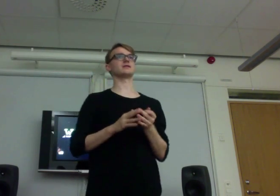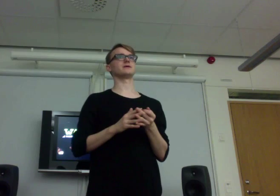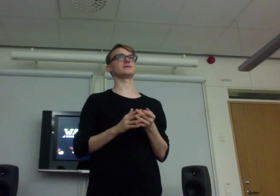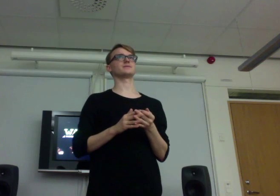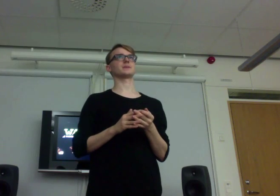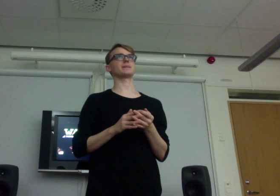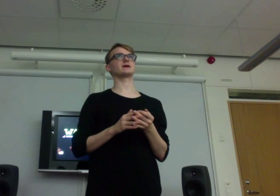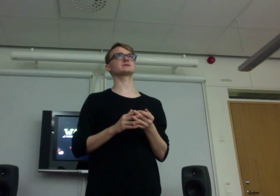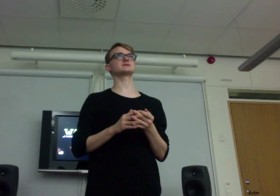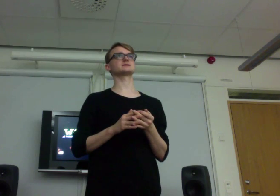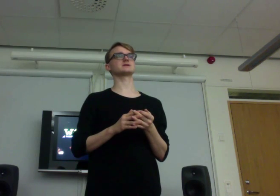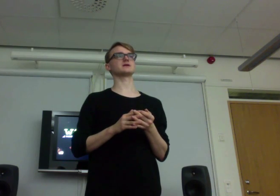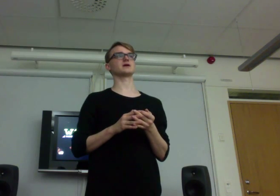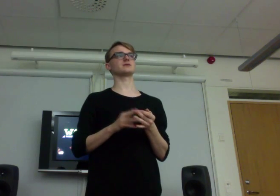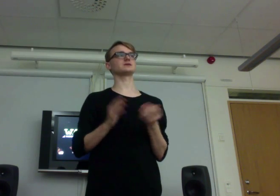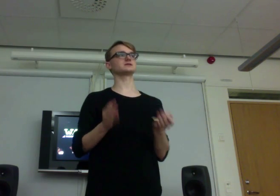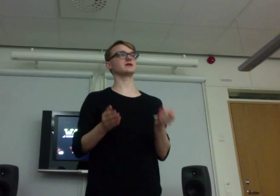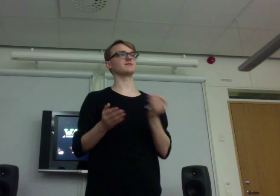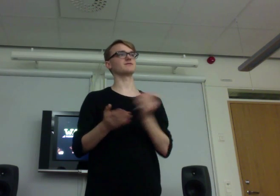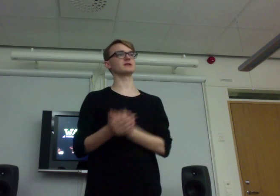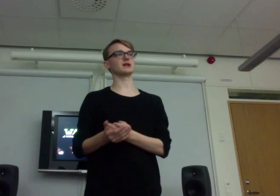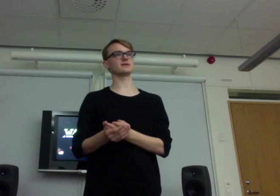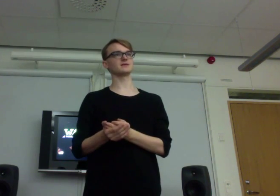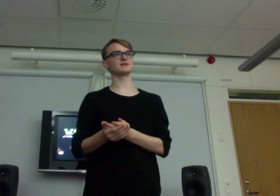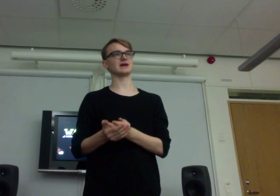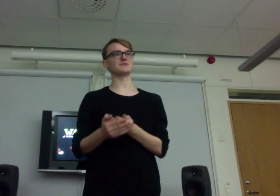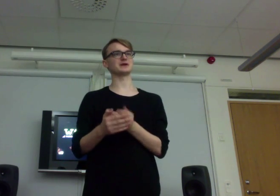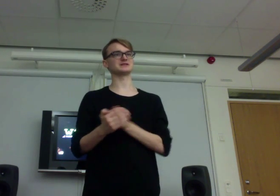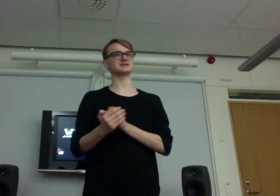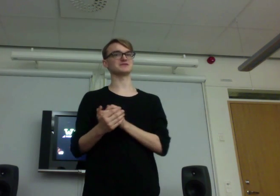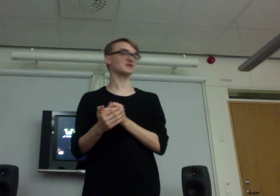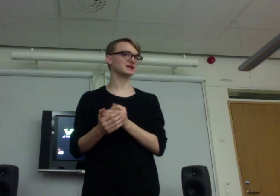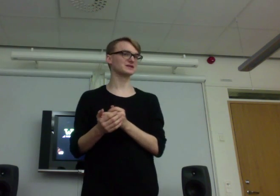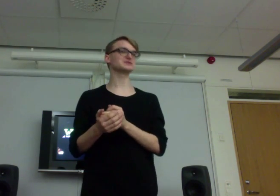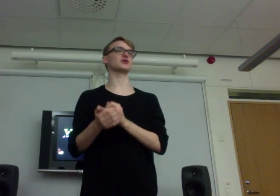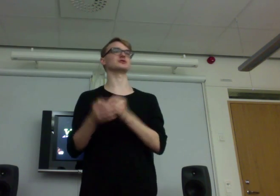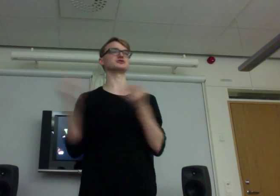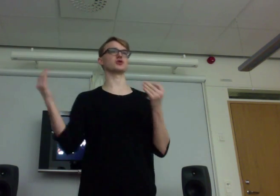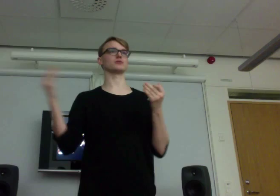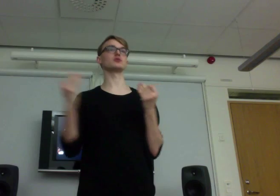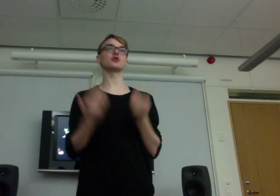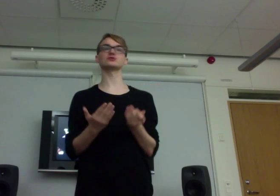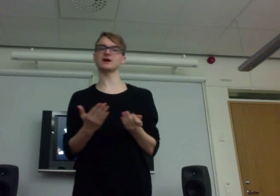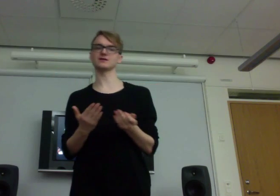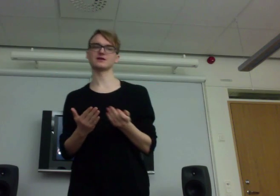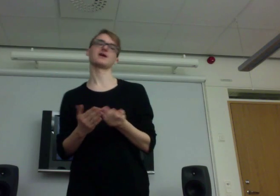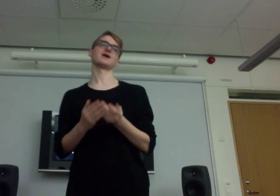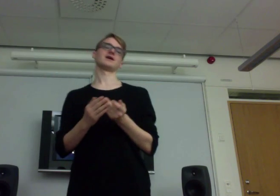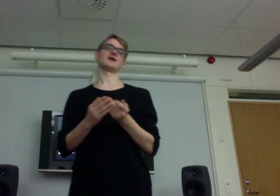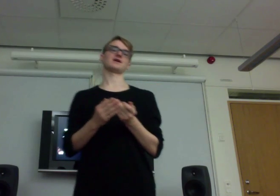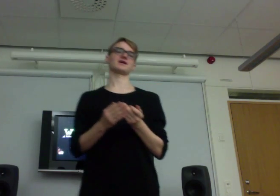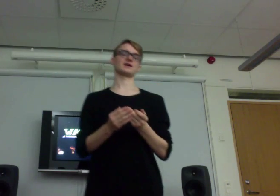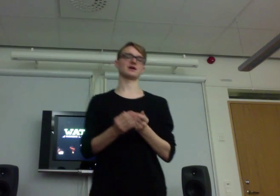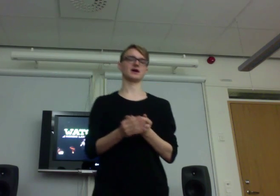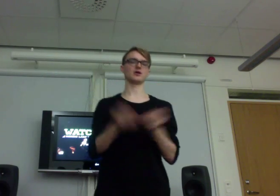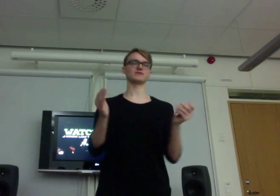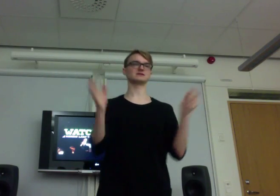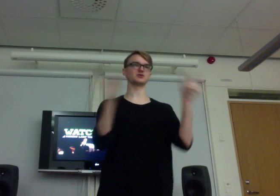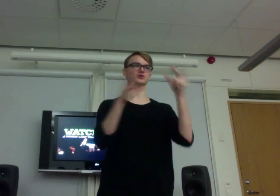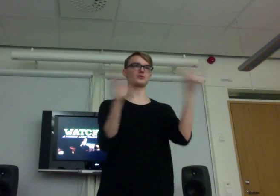And it's this year in Finland. And because it's in Finland it's called Solmykorta. And all of this Knutepunkt